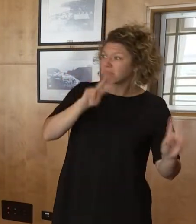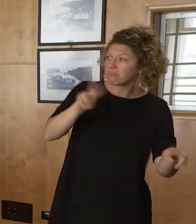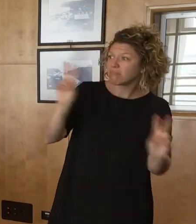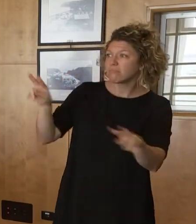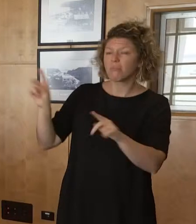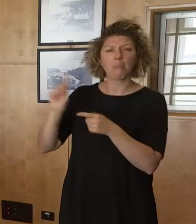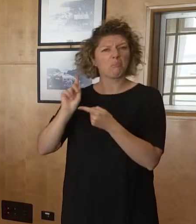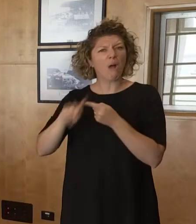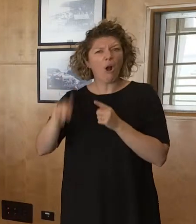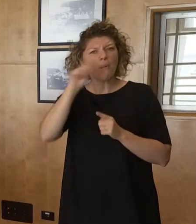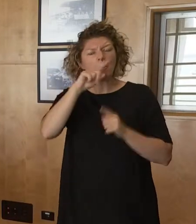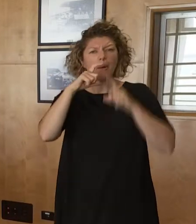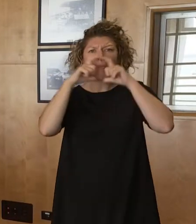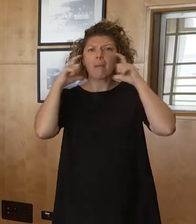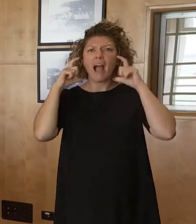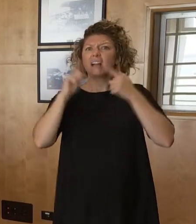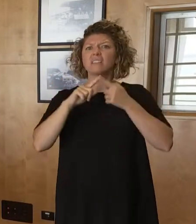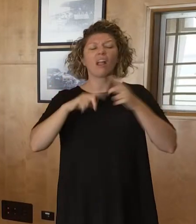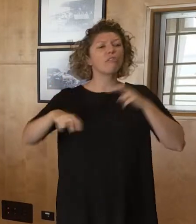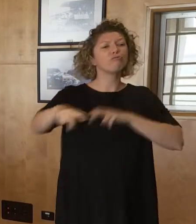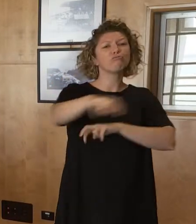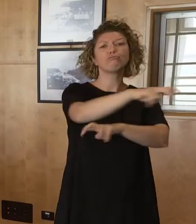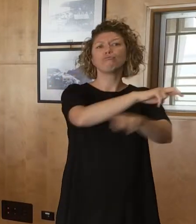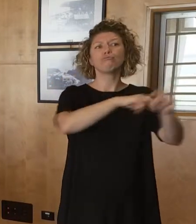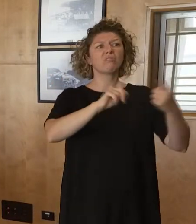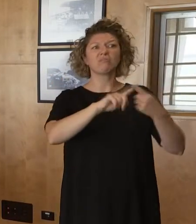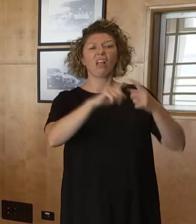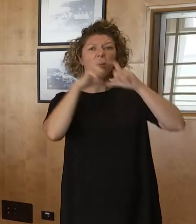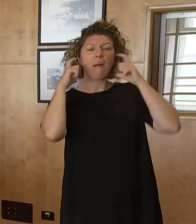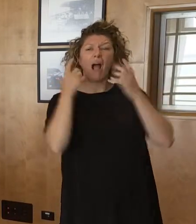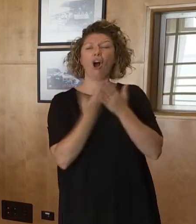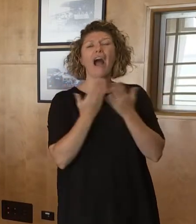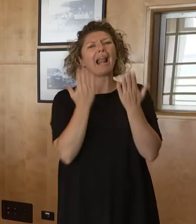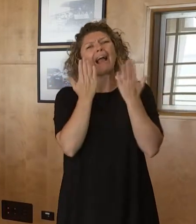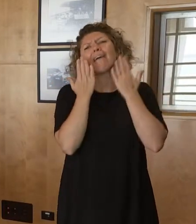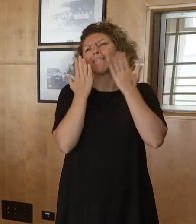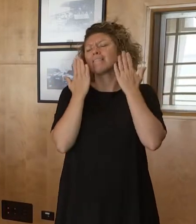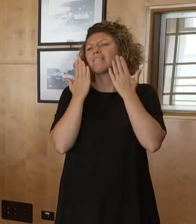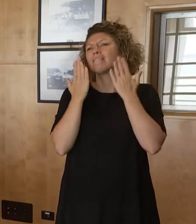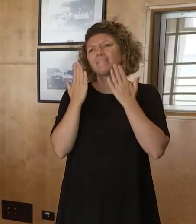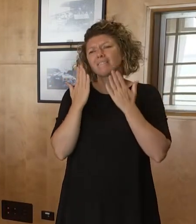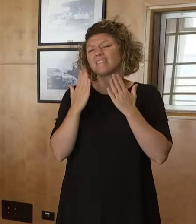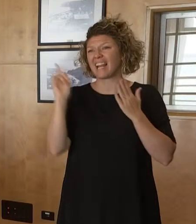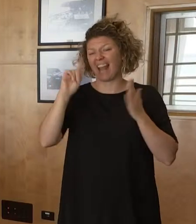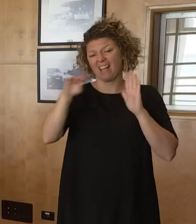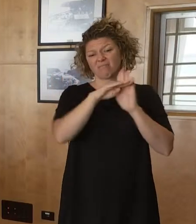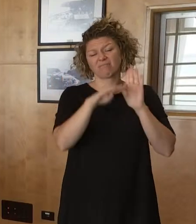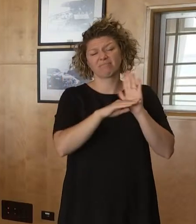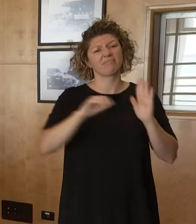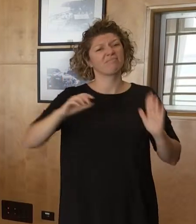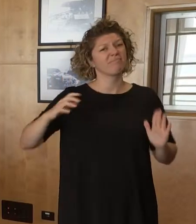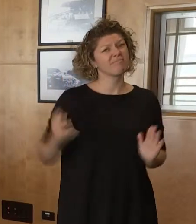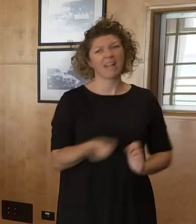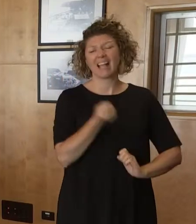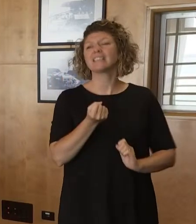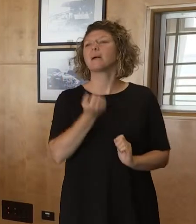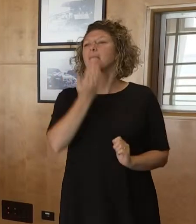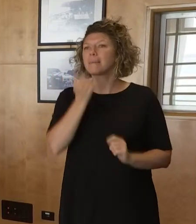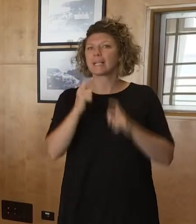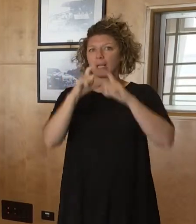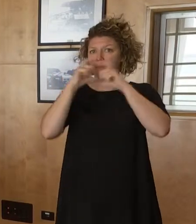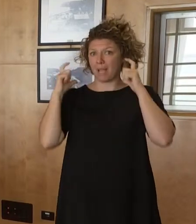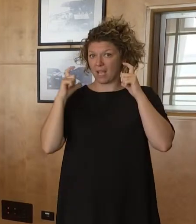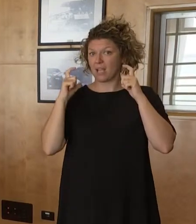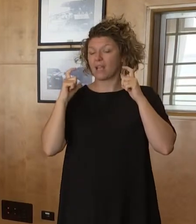they are wearing masks even outdoors. So they're a really great tool in stopping that spread and so that mask